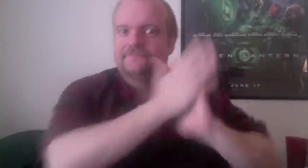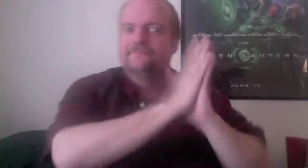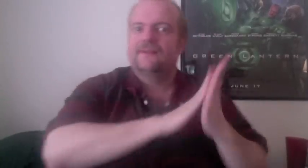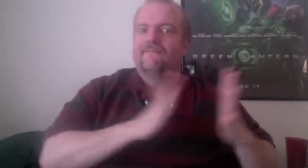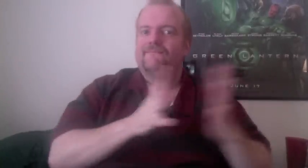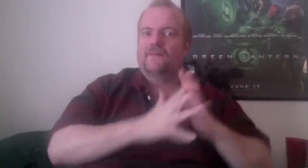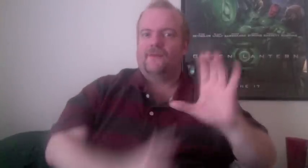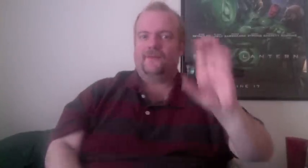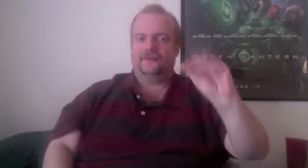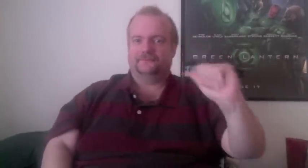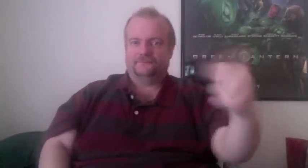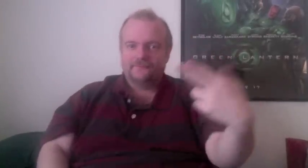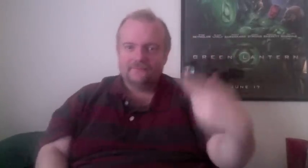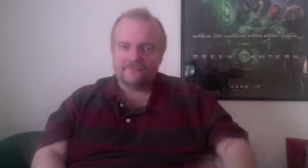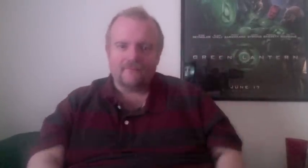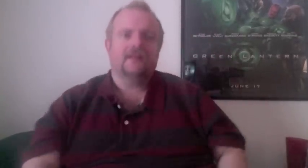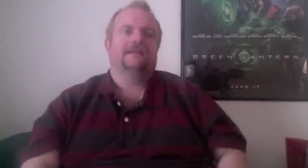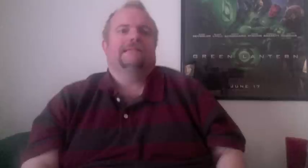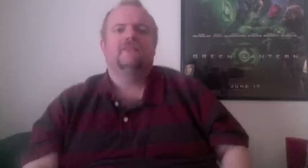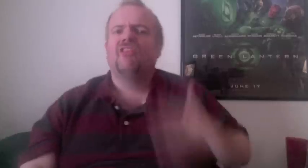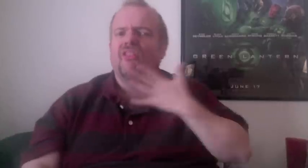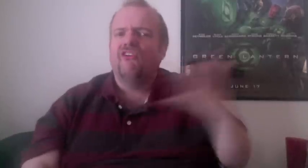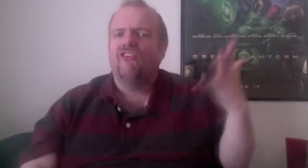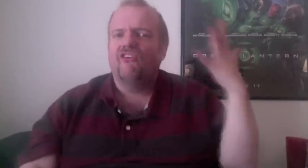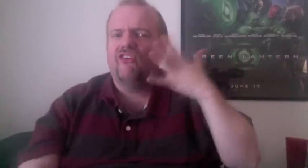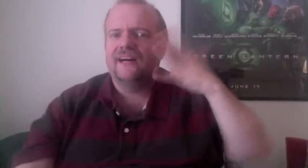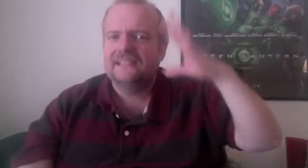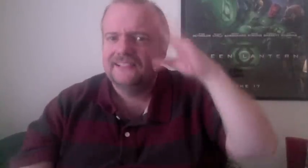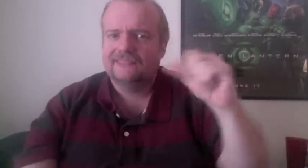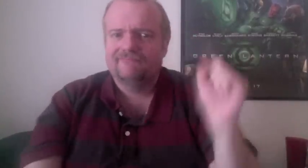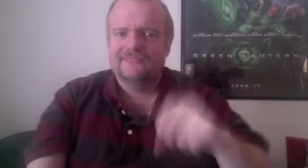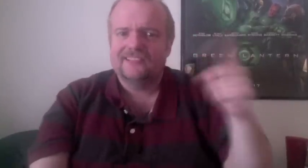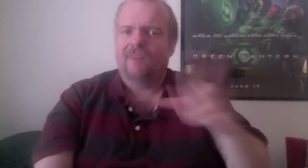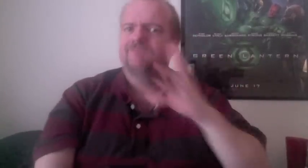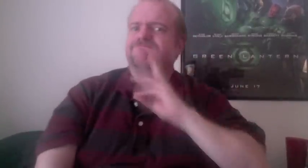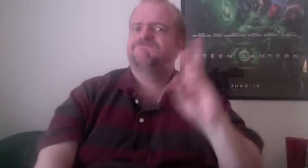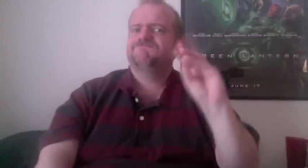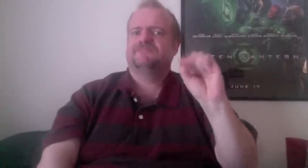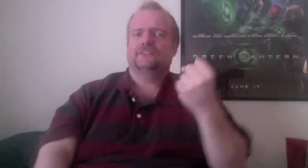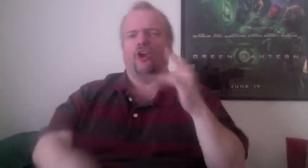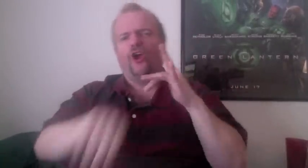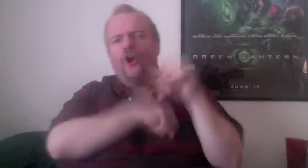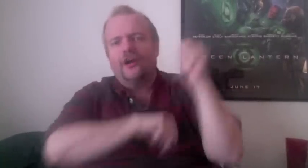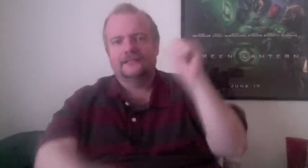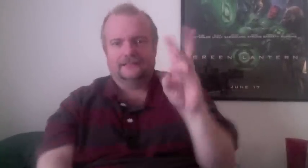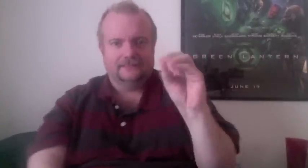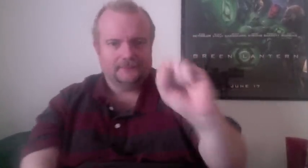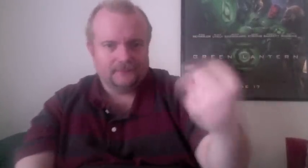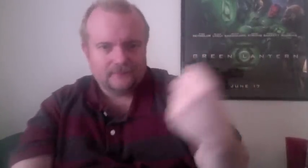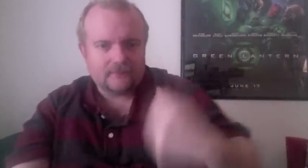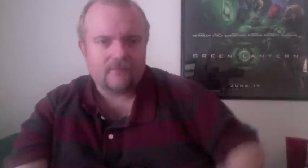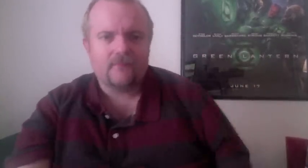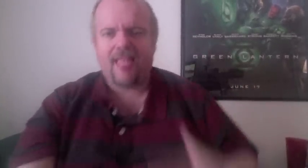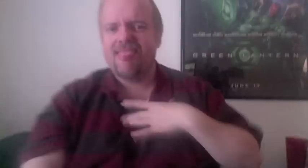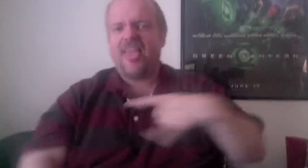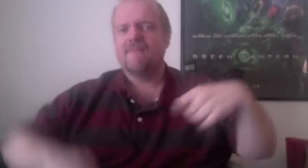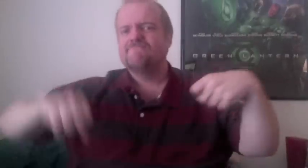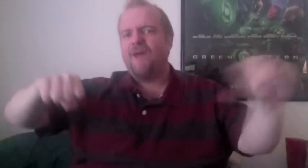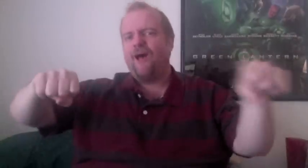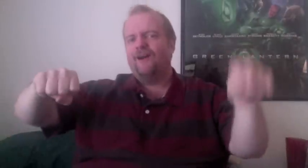bottle, and I saw the bottle just go flying across, and it landed in the middle of the doorway. And I looked over, and I